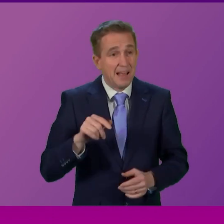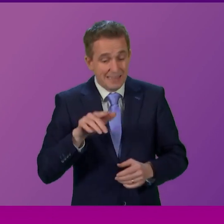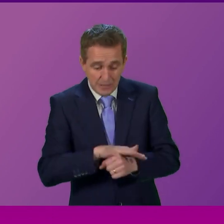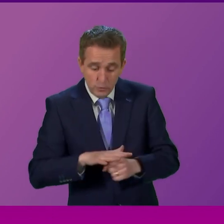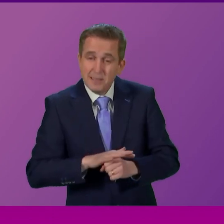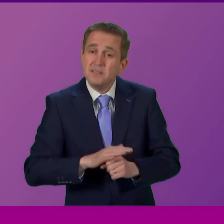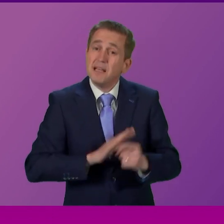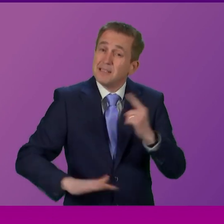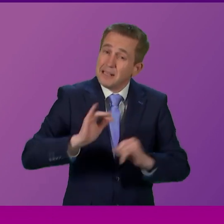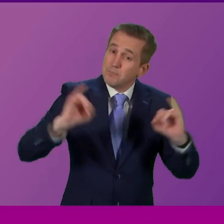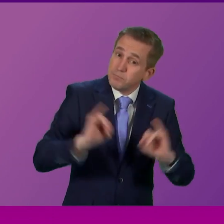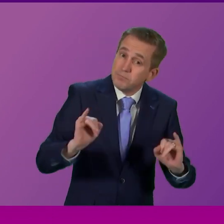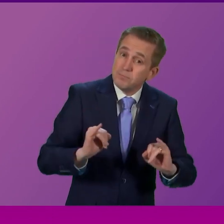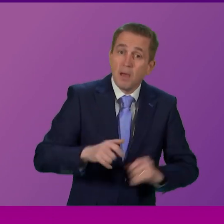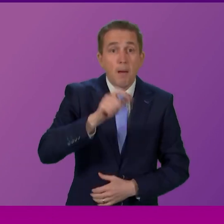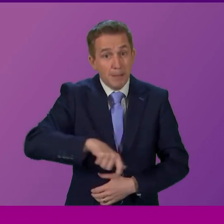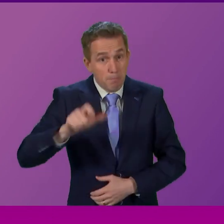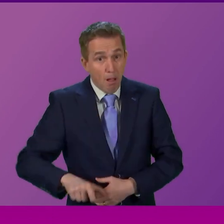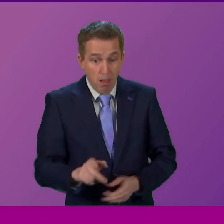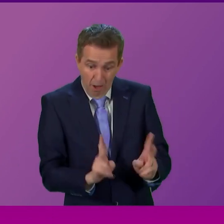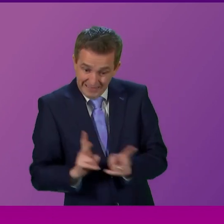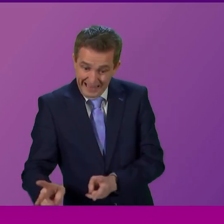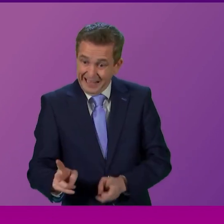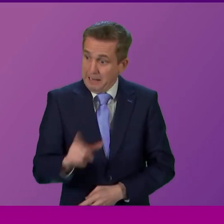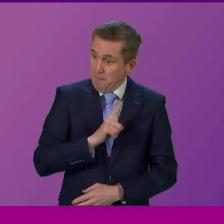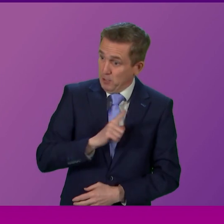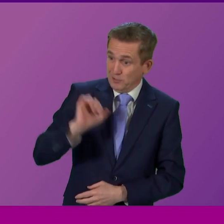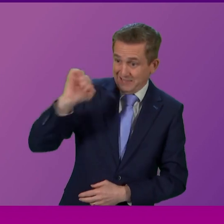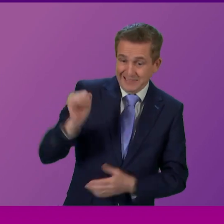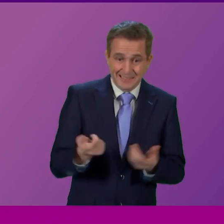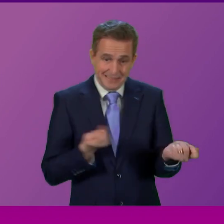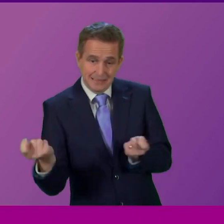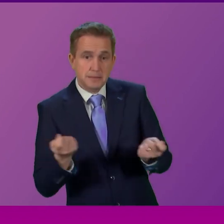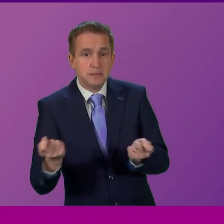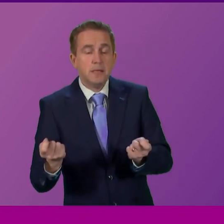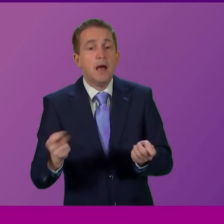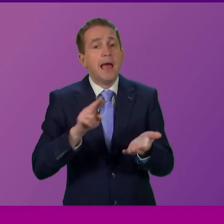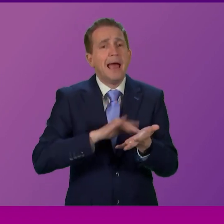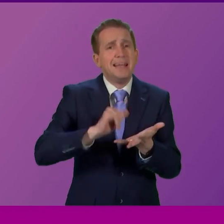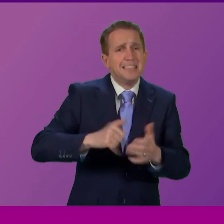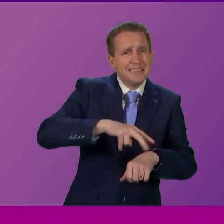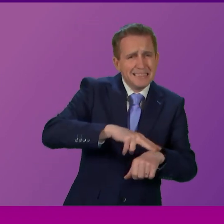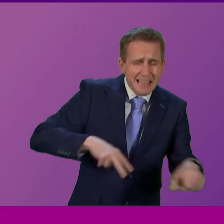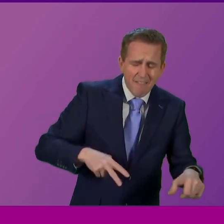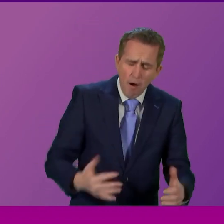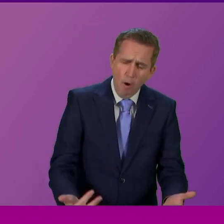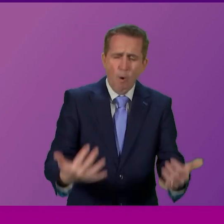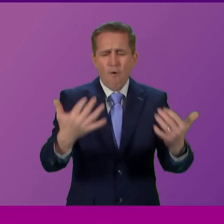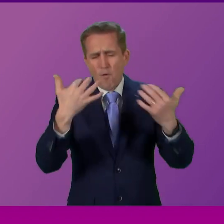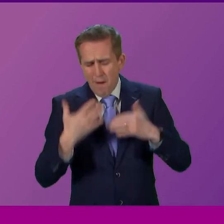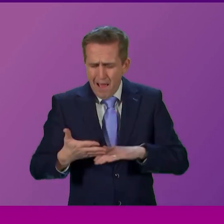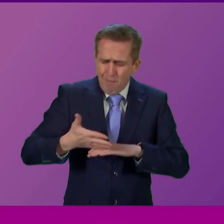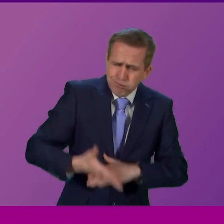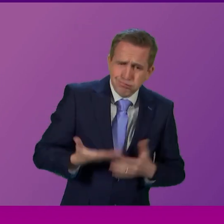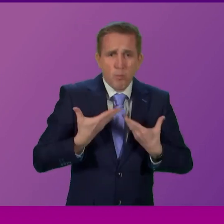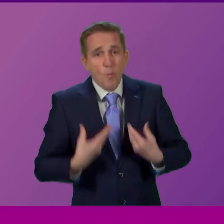People are dying unnecessarily. Our heroic NHS staff are overwhelmed and are burning out.